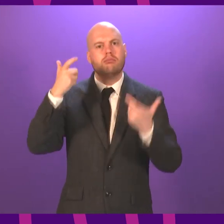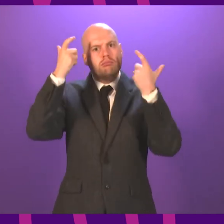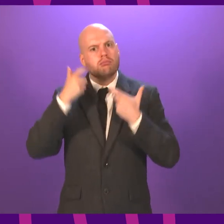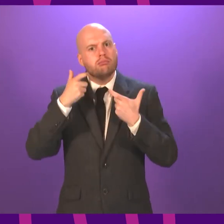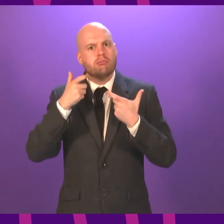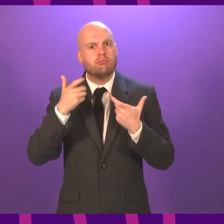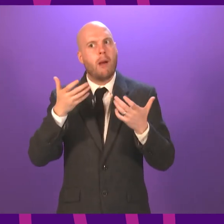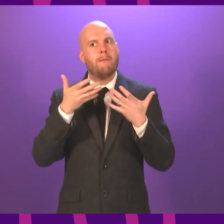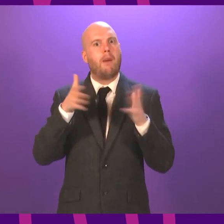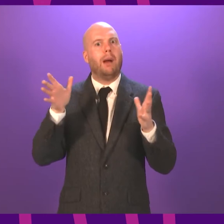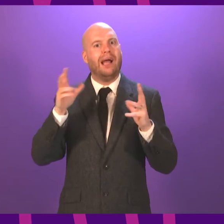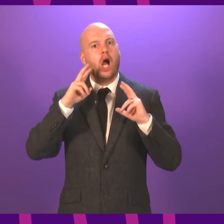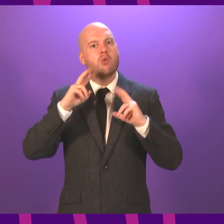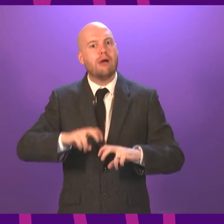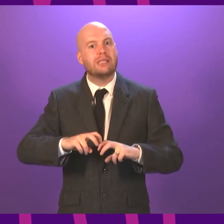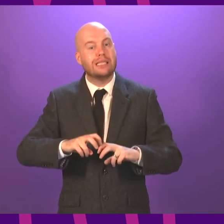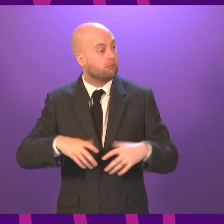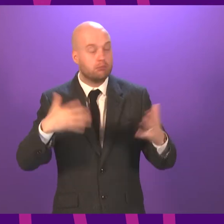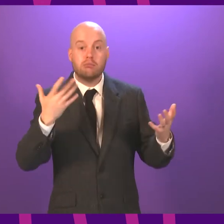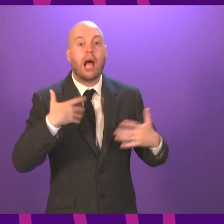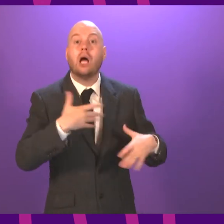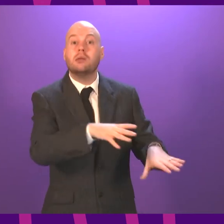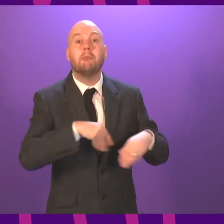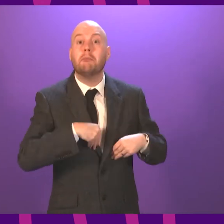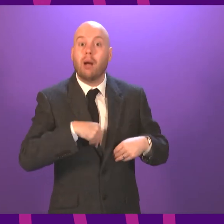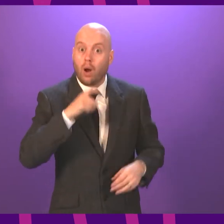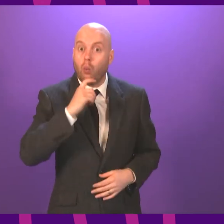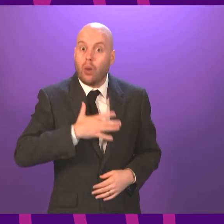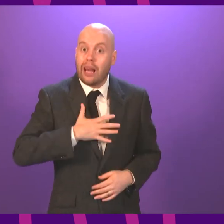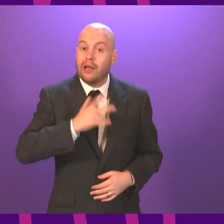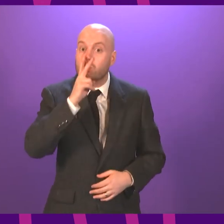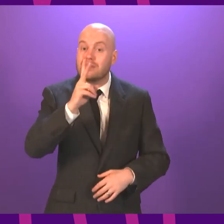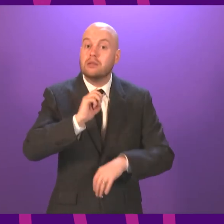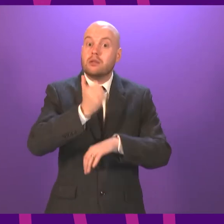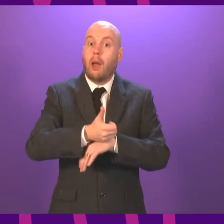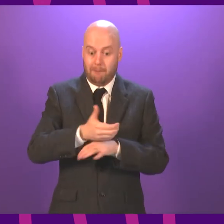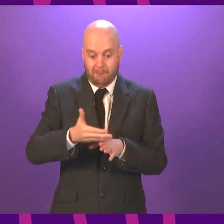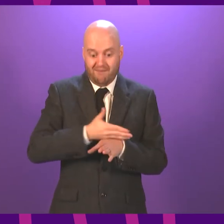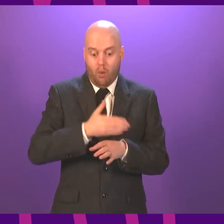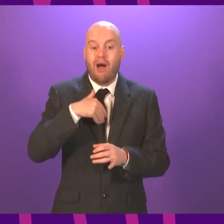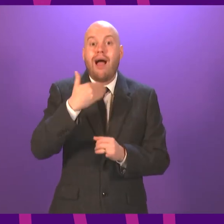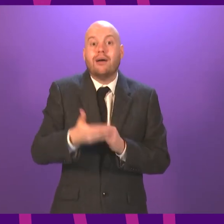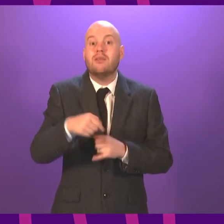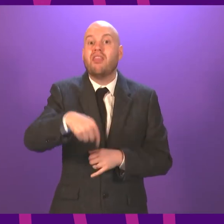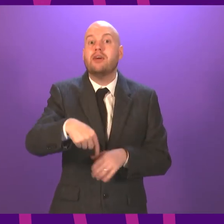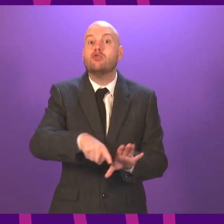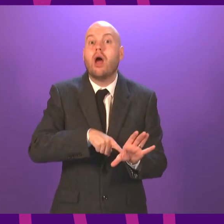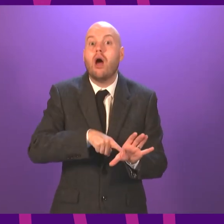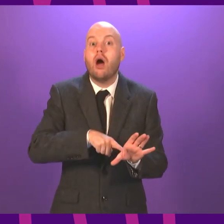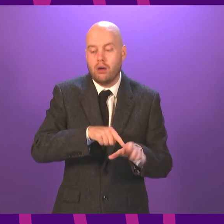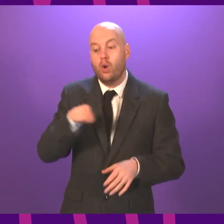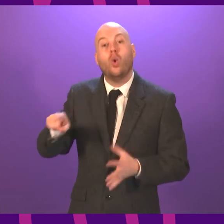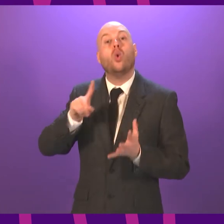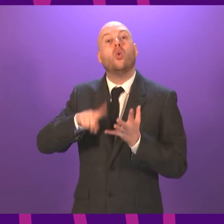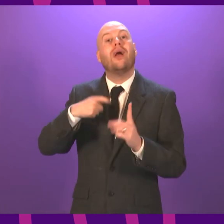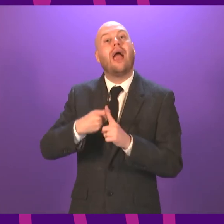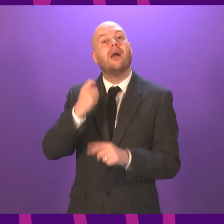stands. I want to see that up and running before the end of this year. The UK Government has announced plans for a public inquiry